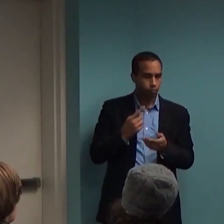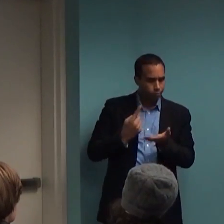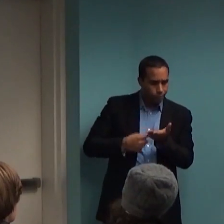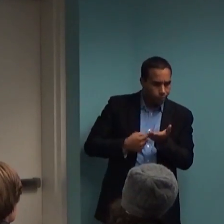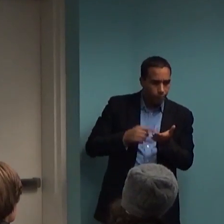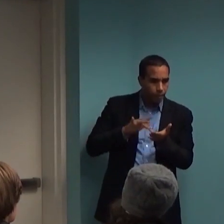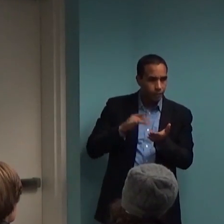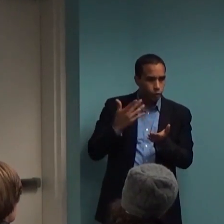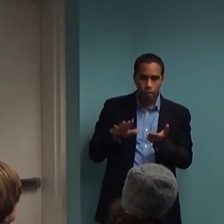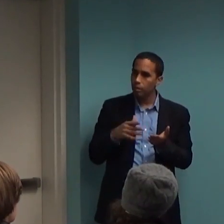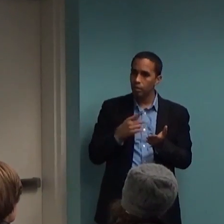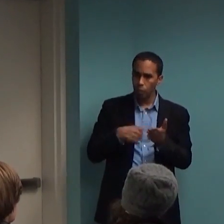regularly have that discussion.